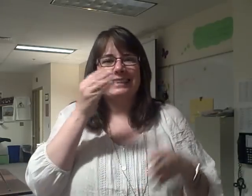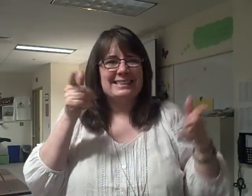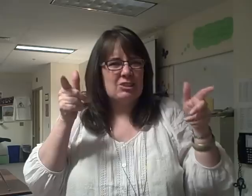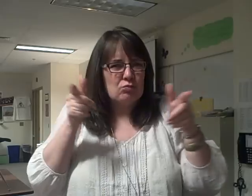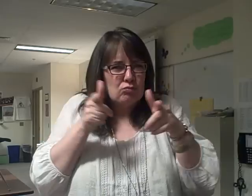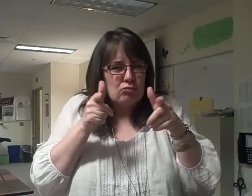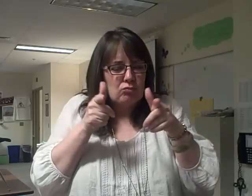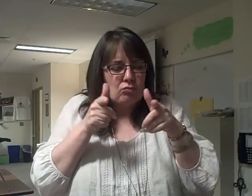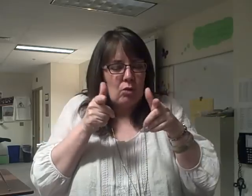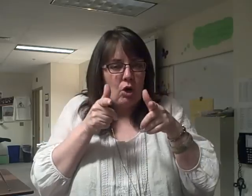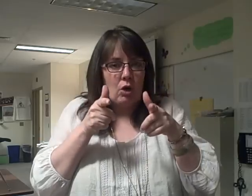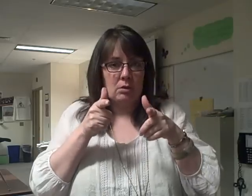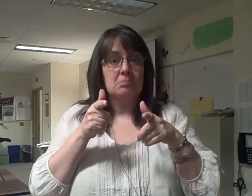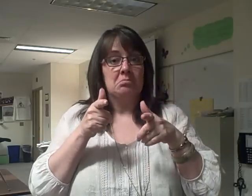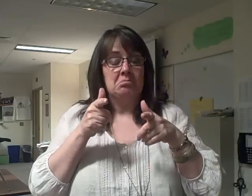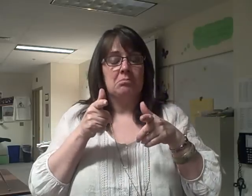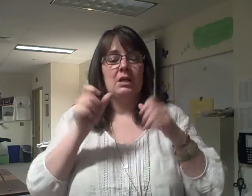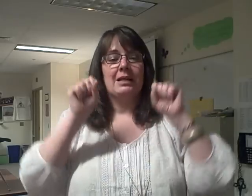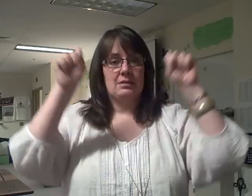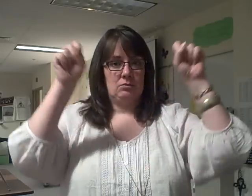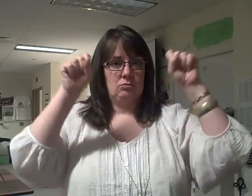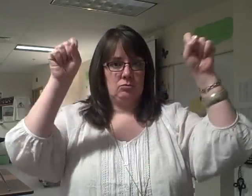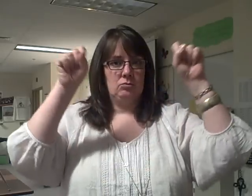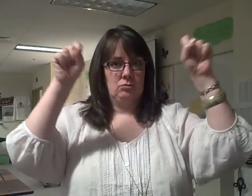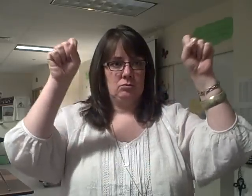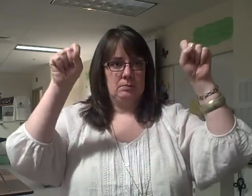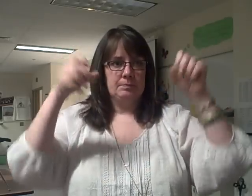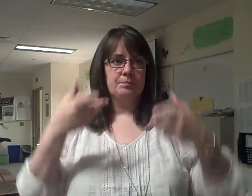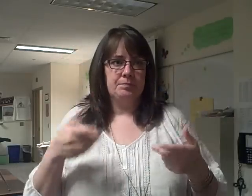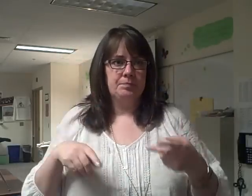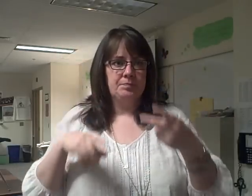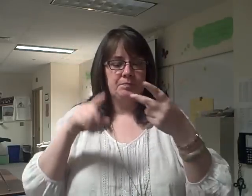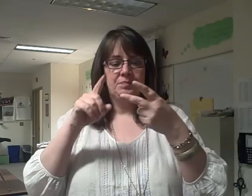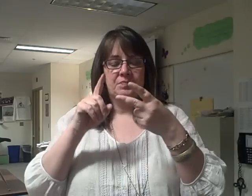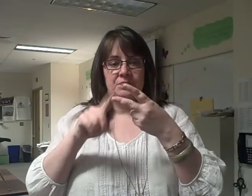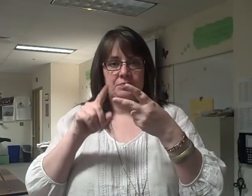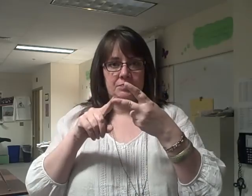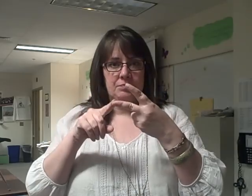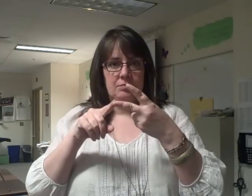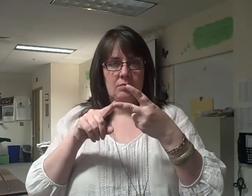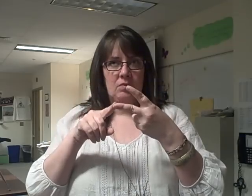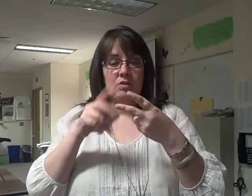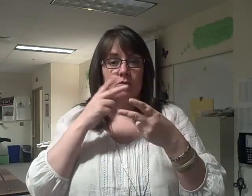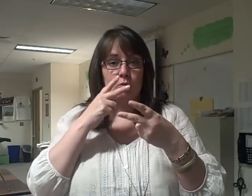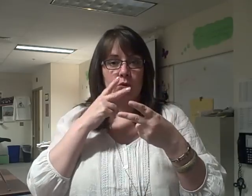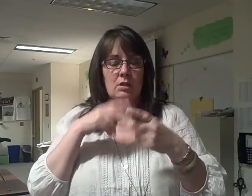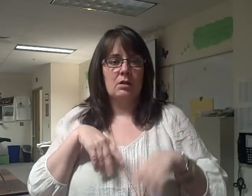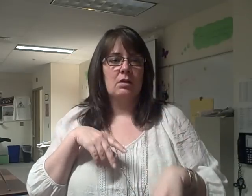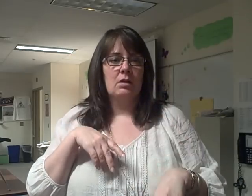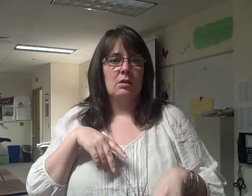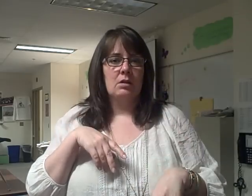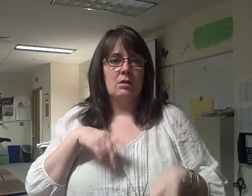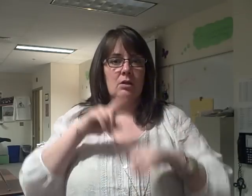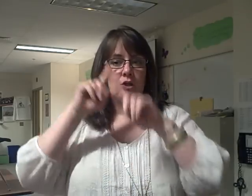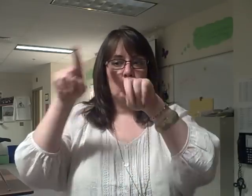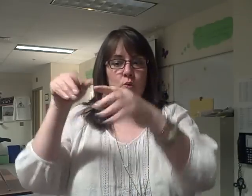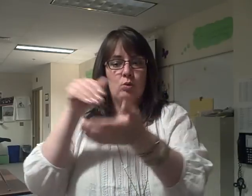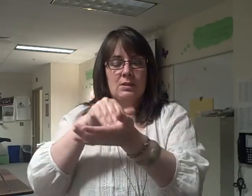Only mean it out to me Can you